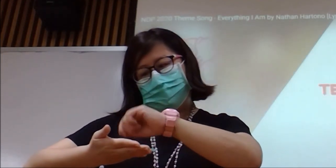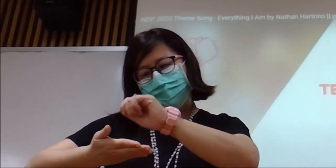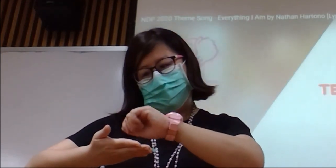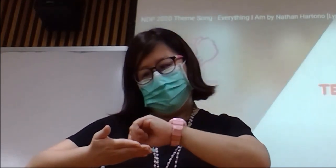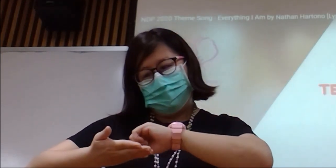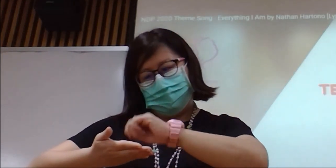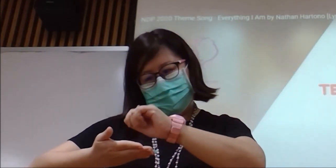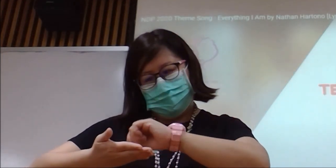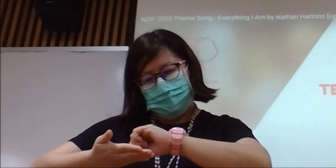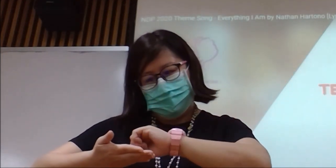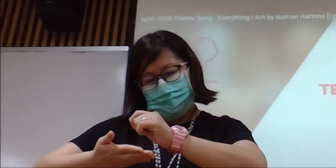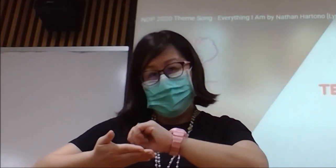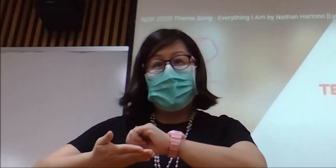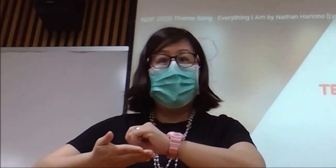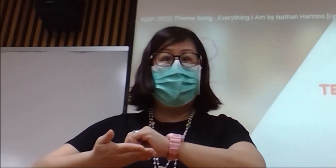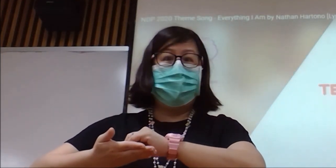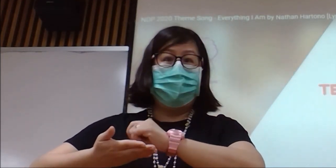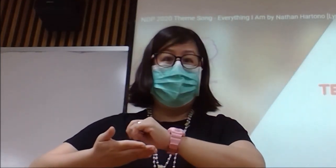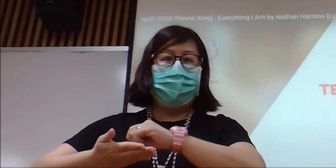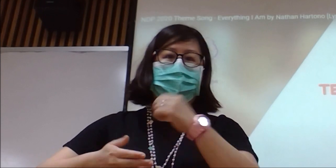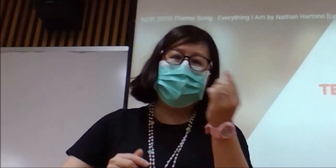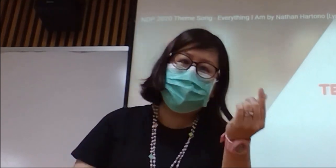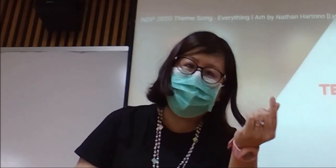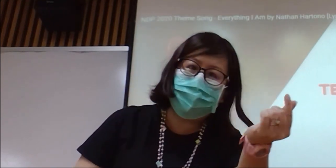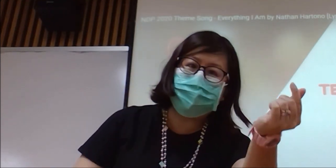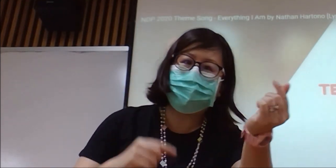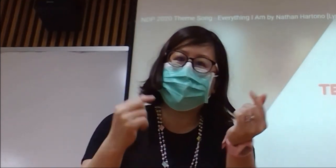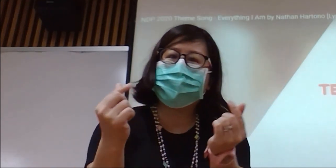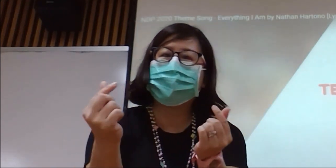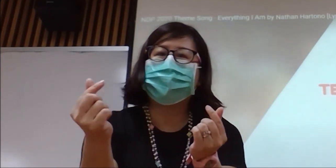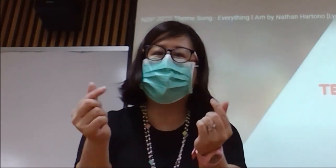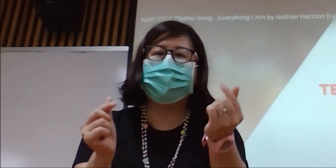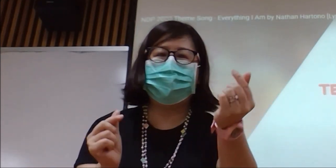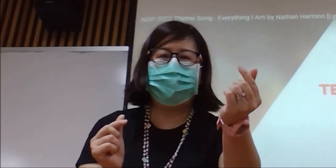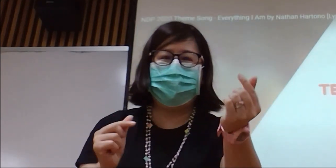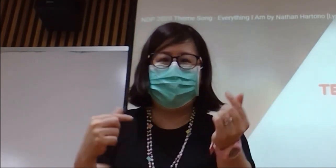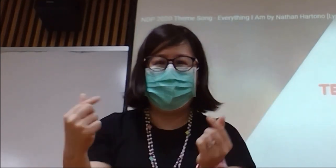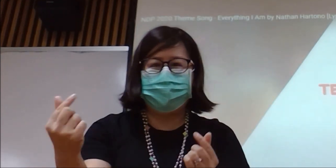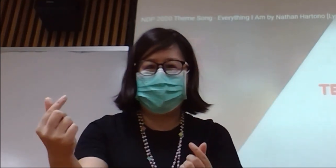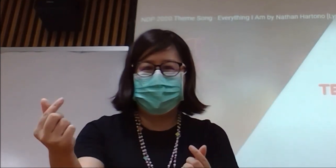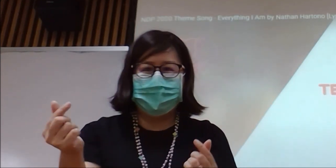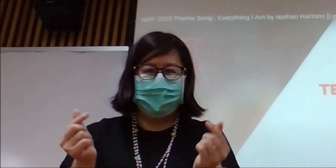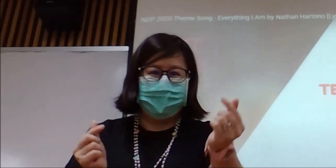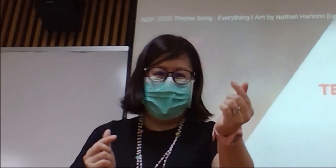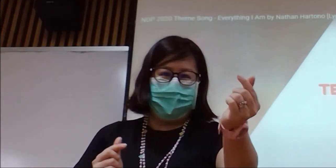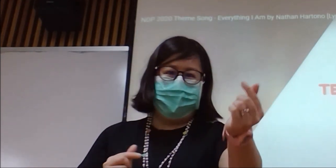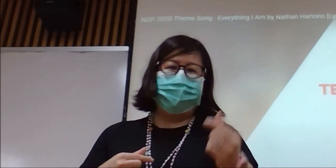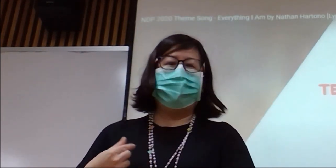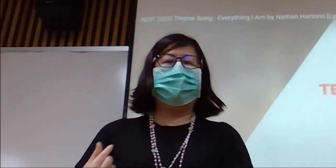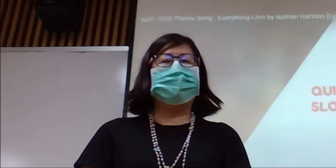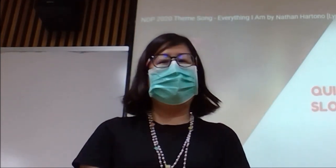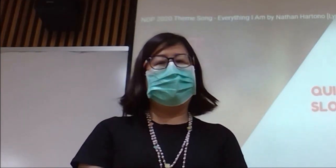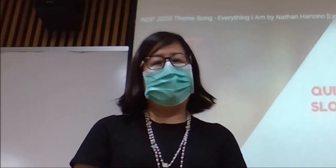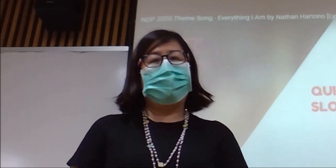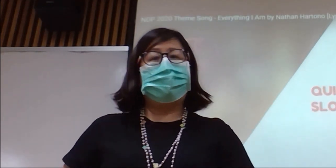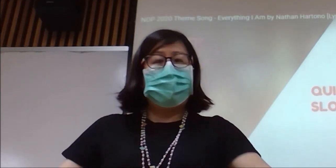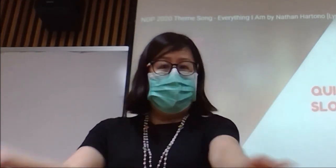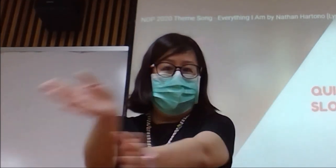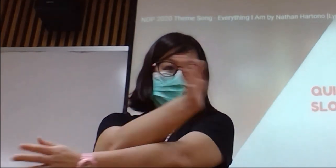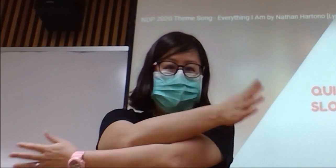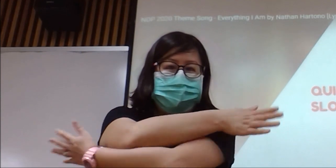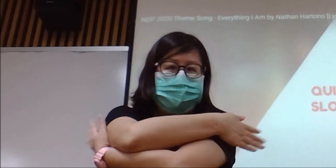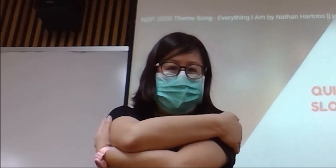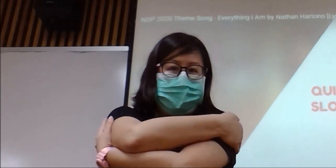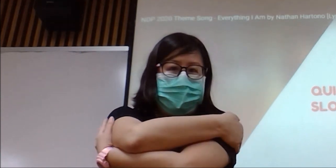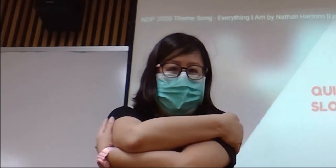Teacher, teach me to be kind Quick to